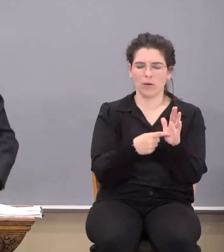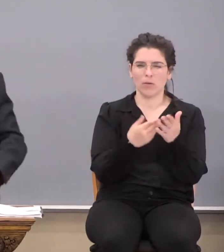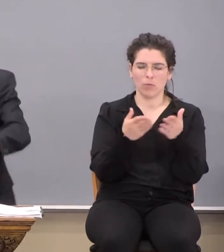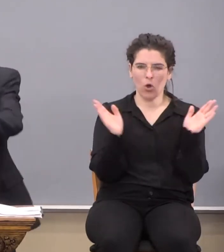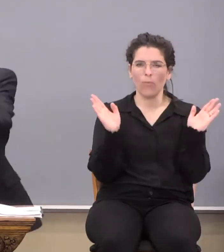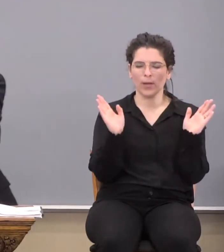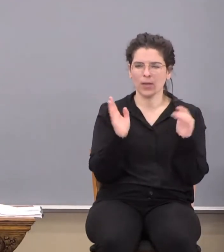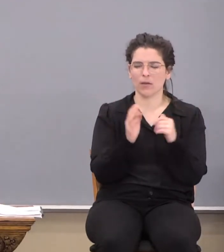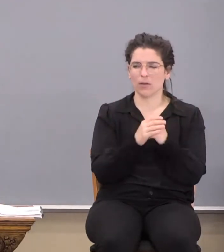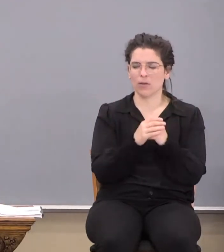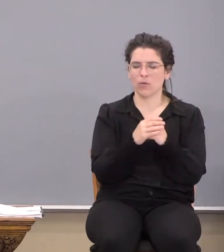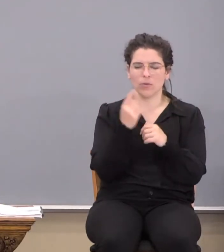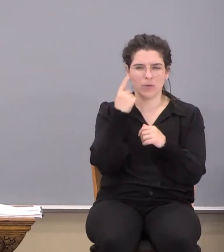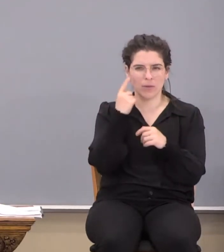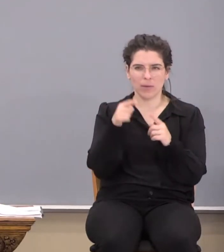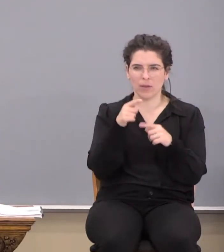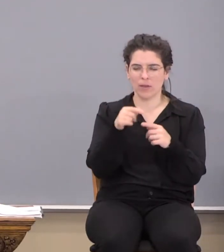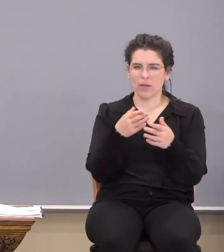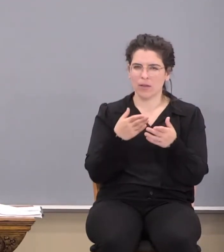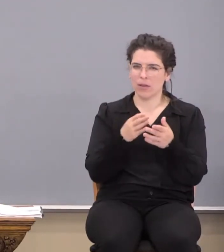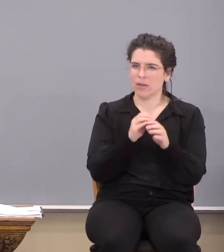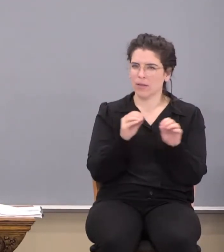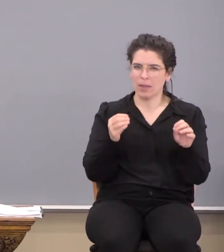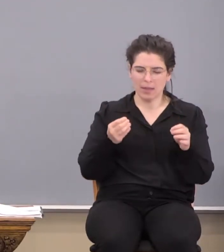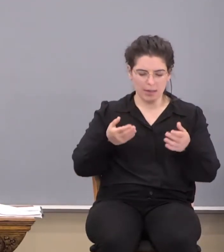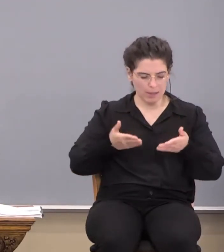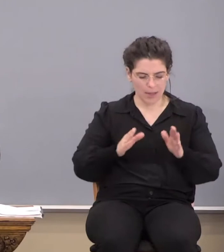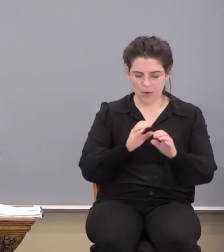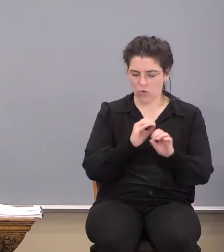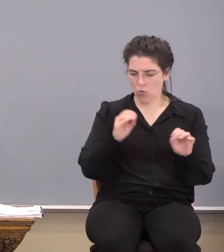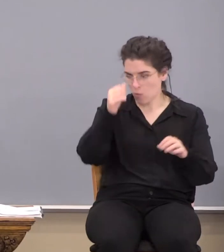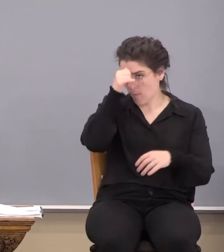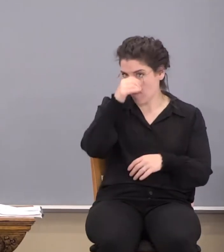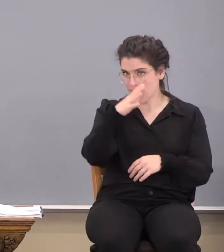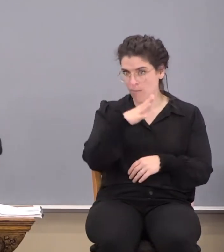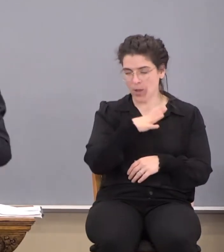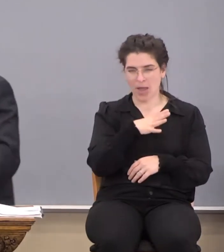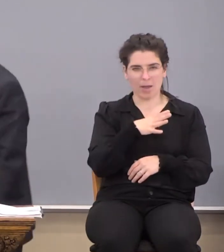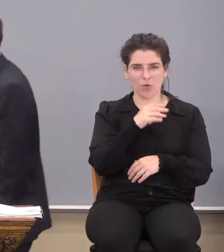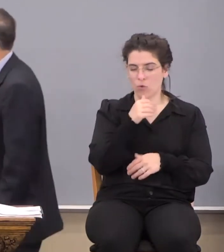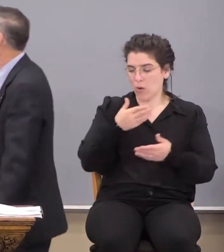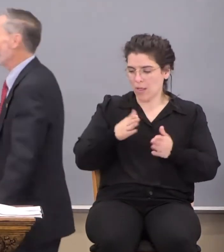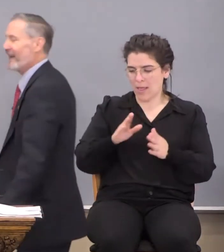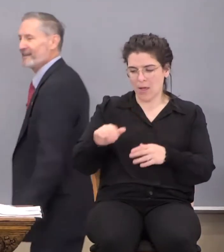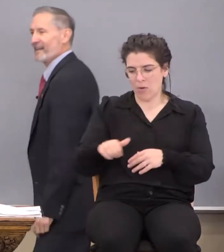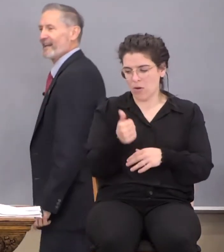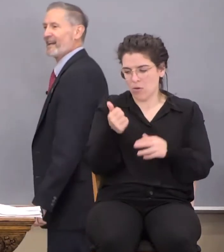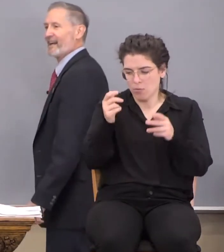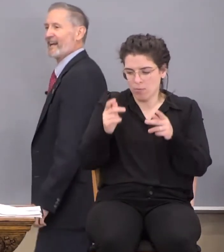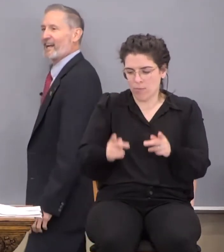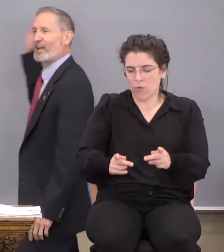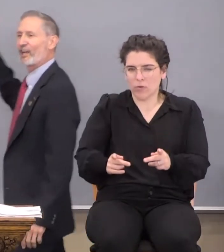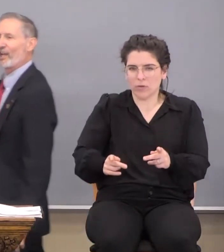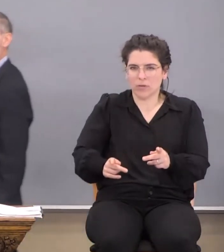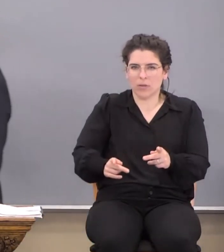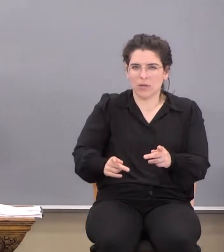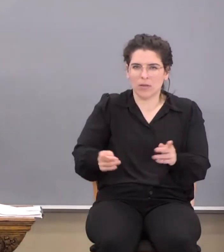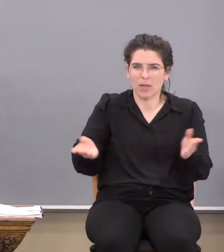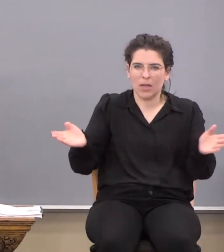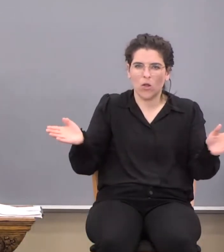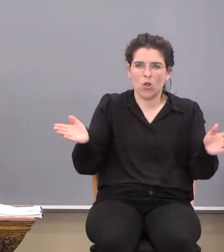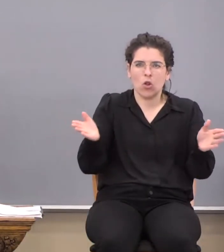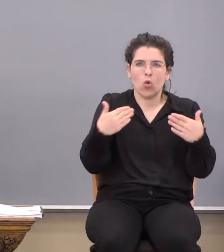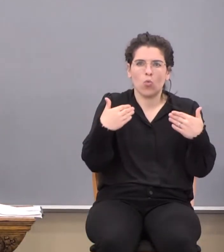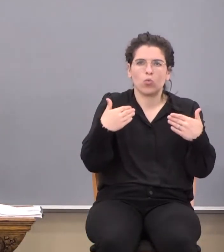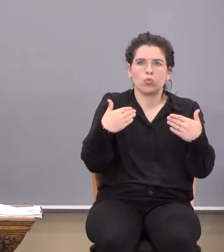open up. So think of it this way. When he says let no man, don't let anyone come and, close